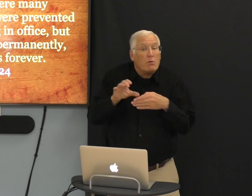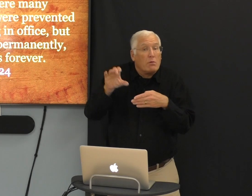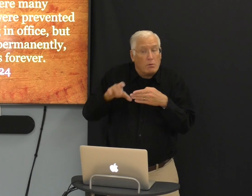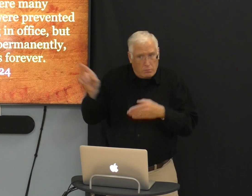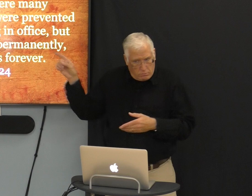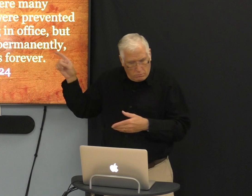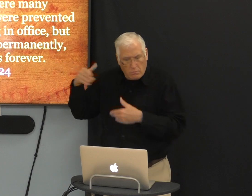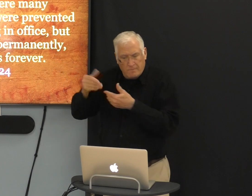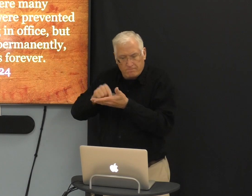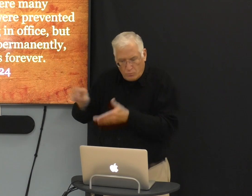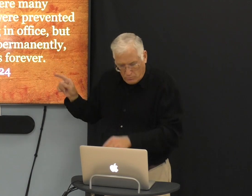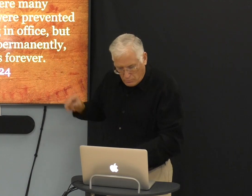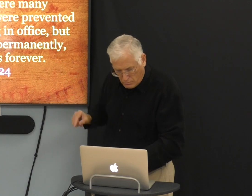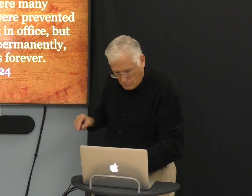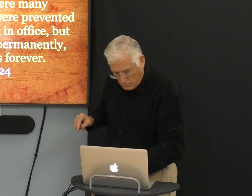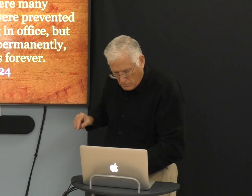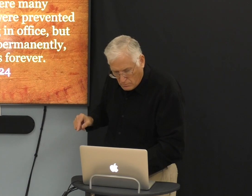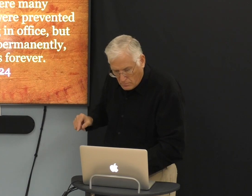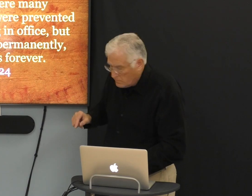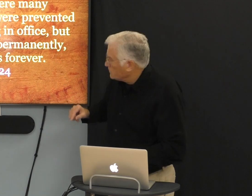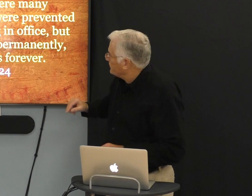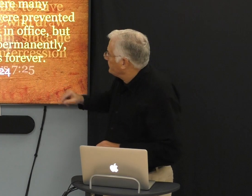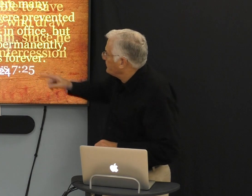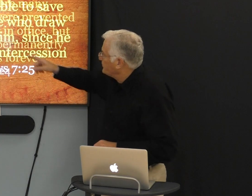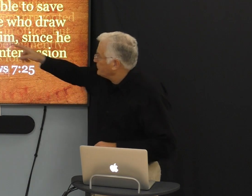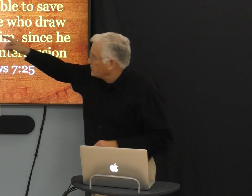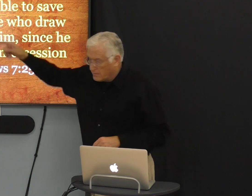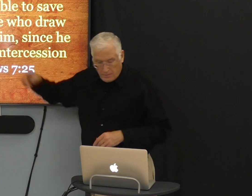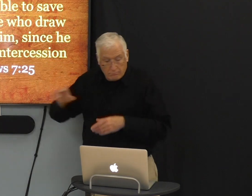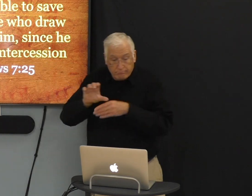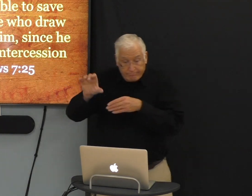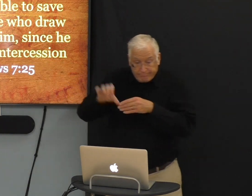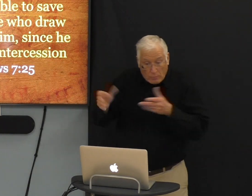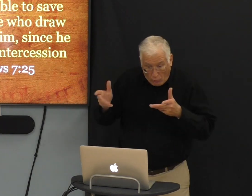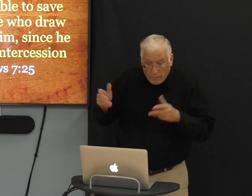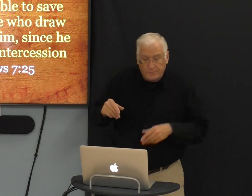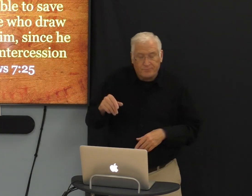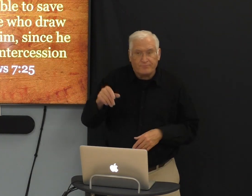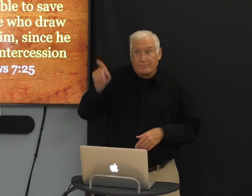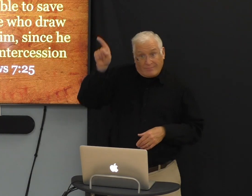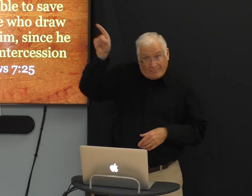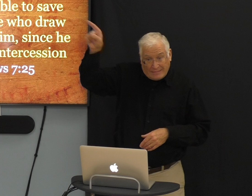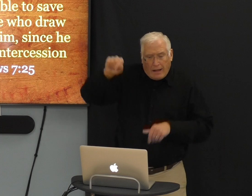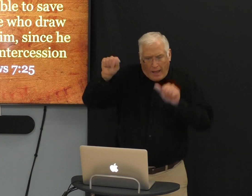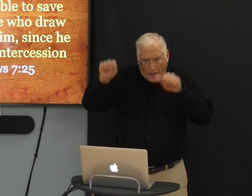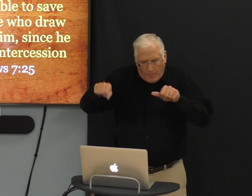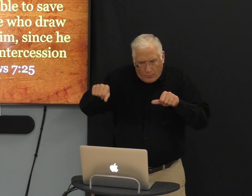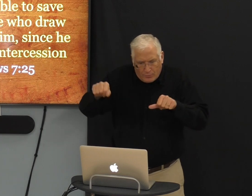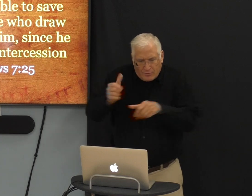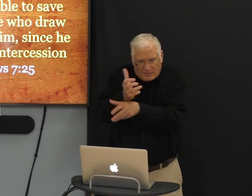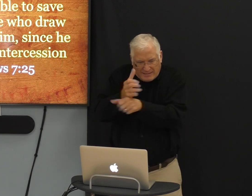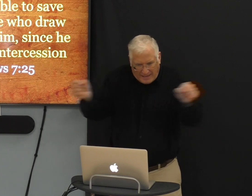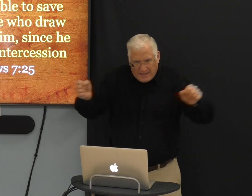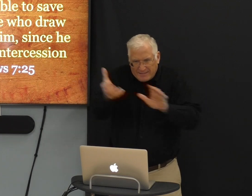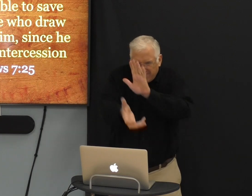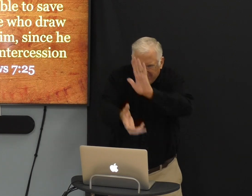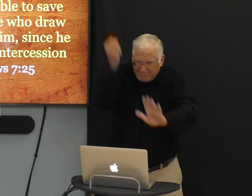So, what is the consequence, the result? Consequently, he is able to say